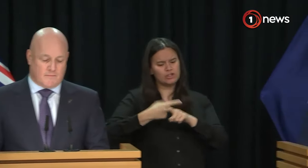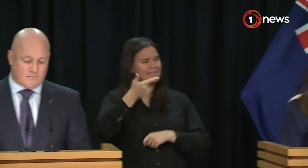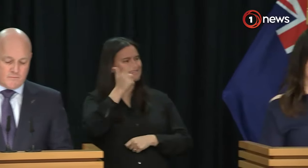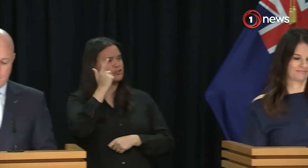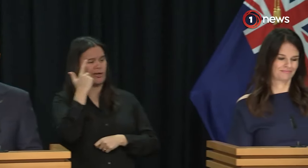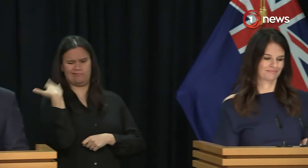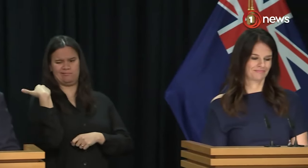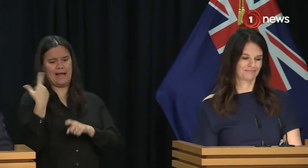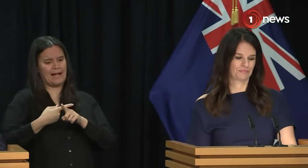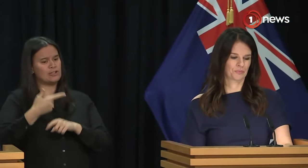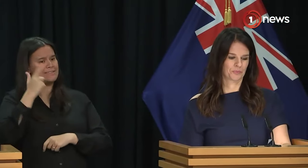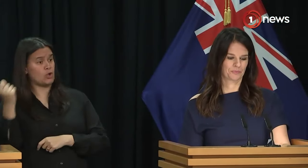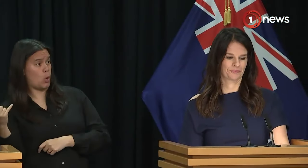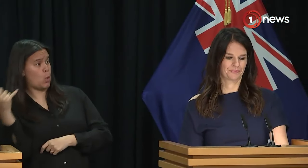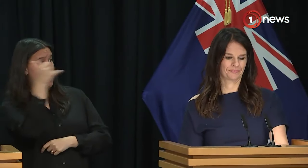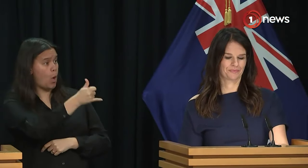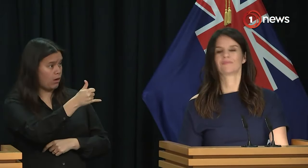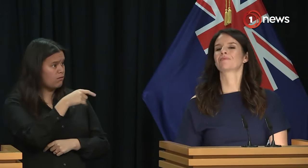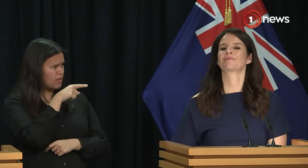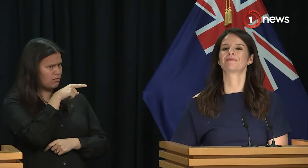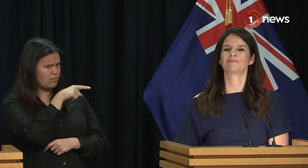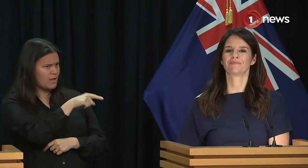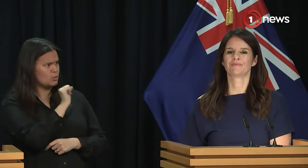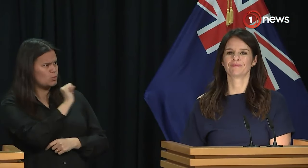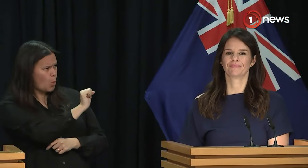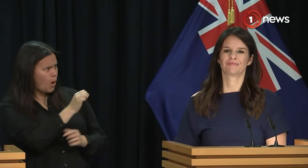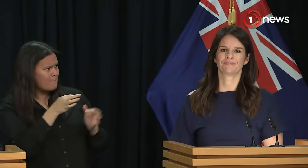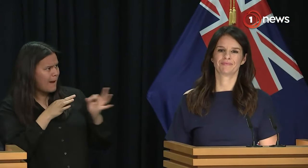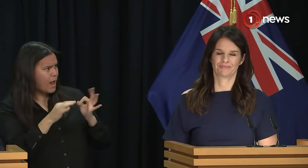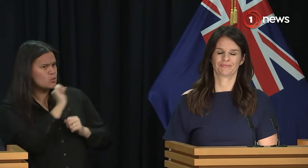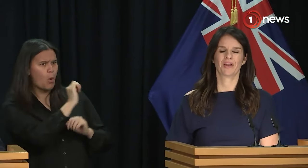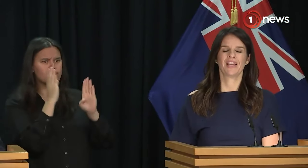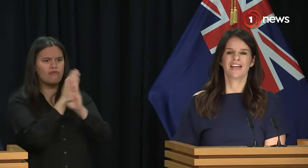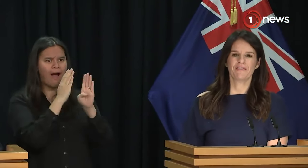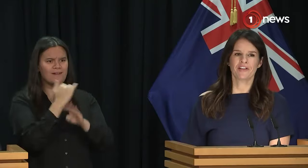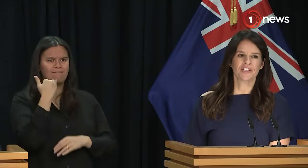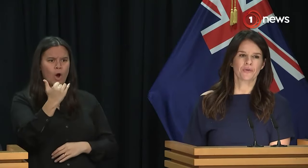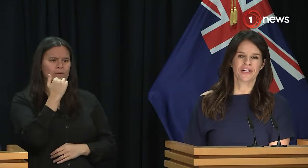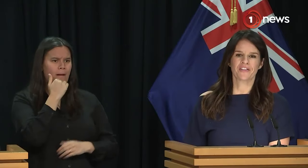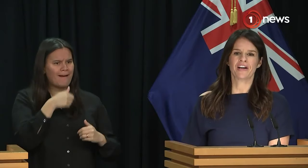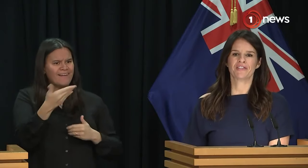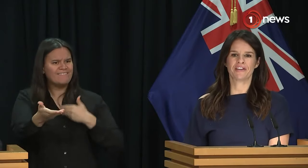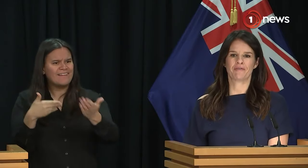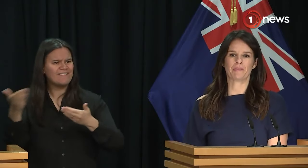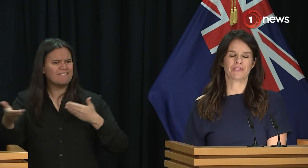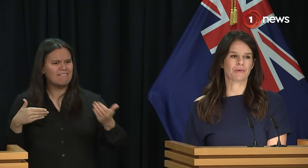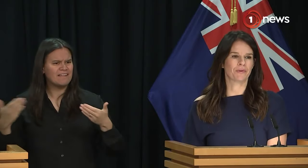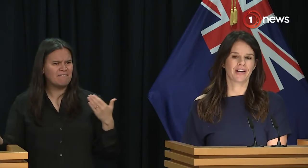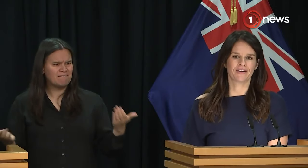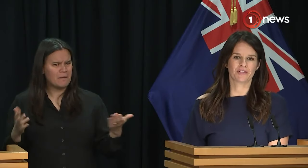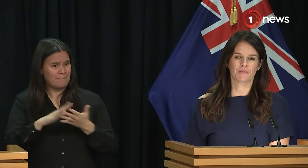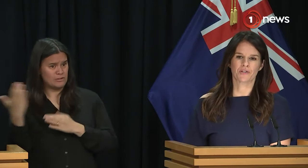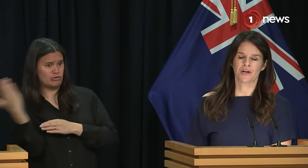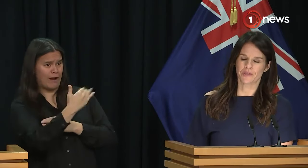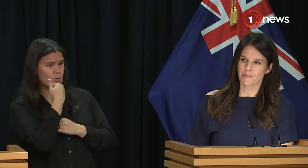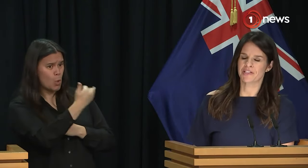what they call. Is this part of a new ministerial outreach of yours to give your numbers to English teachers so they can call? Every single letter that I receive from a principal,